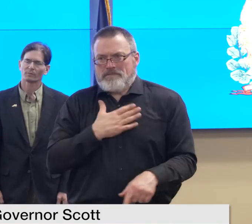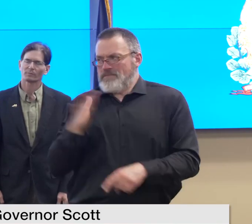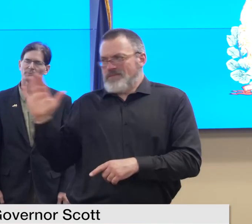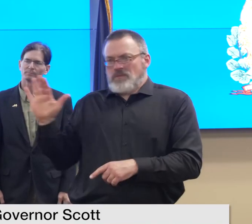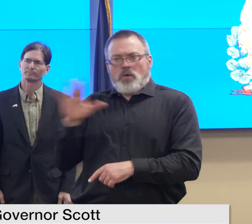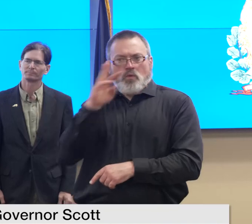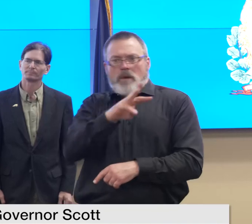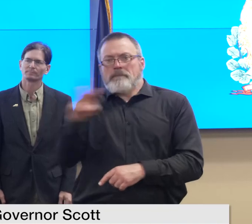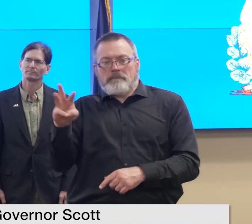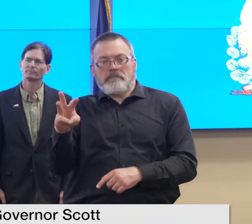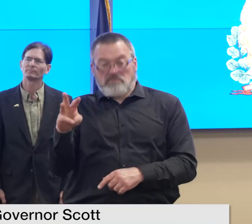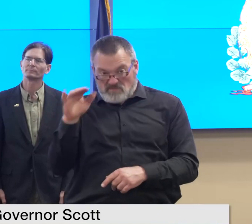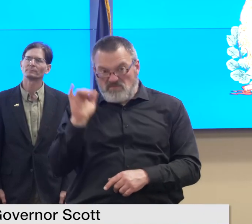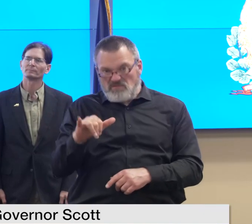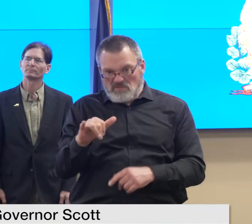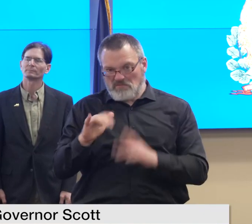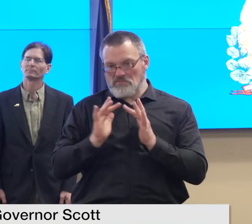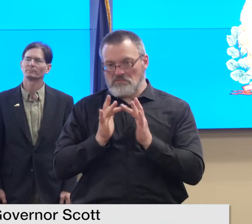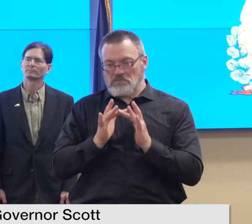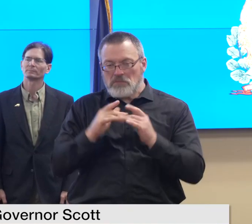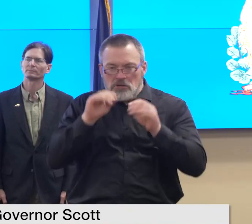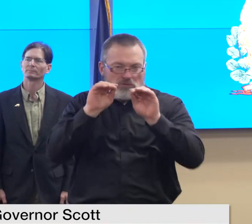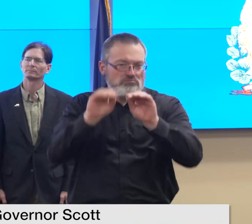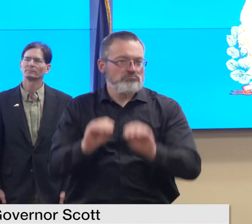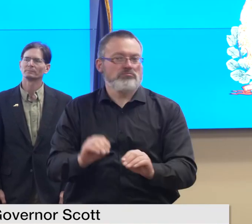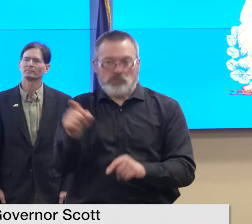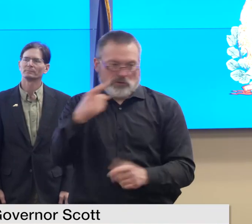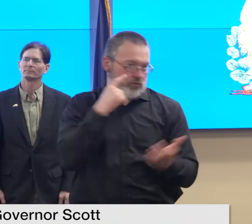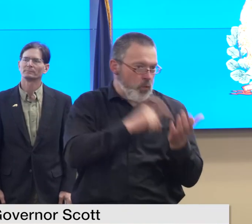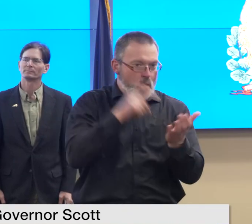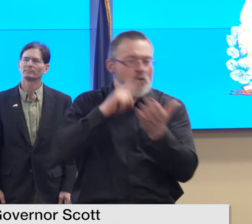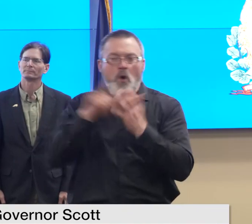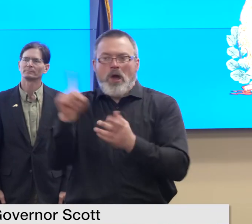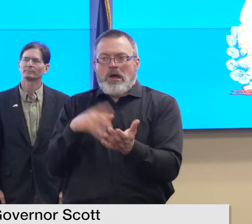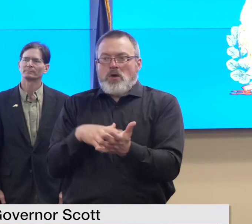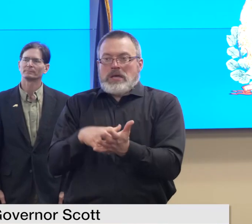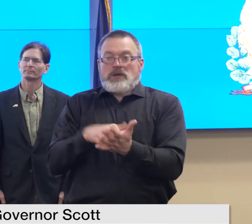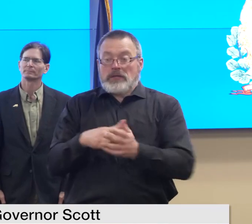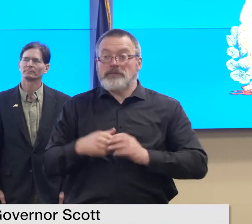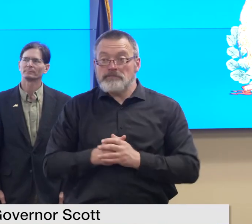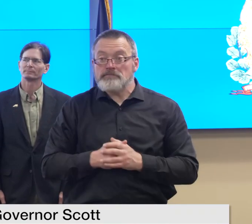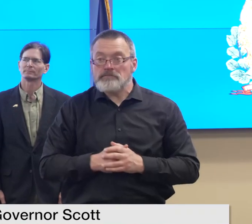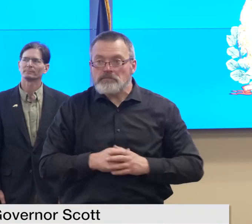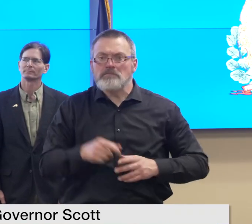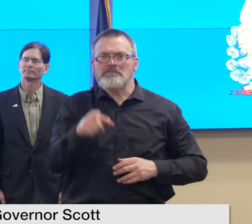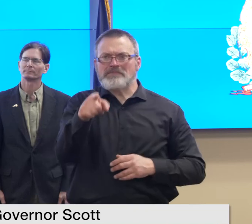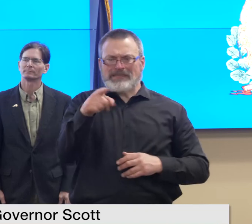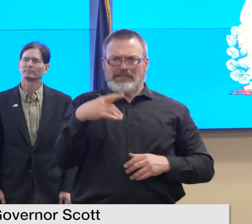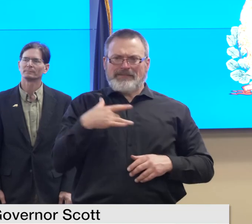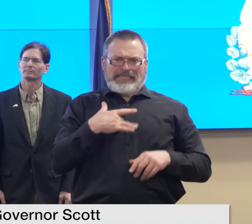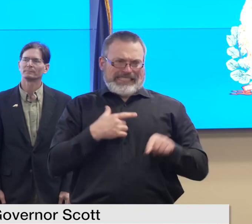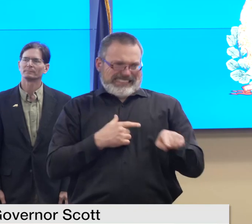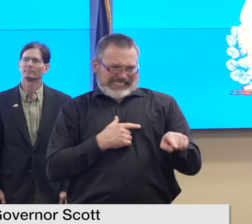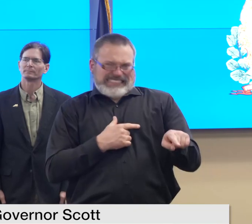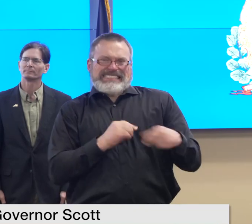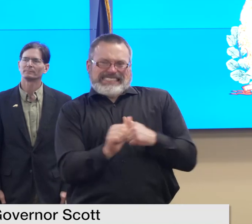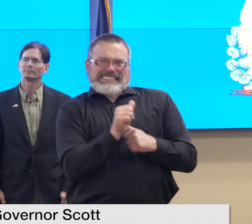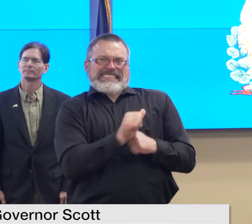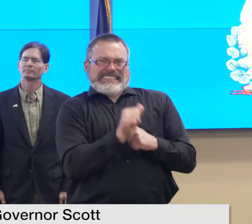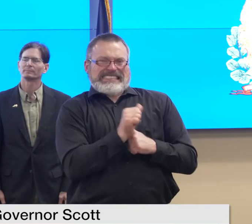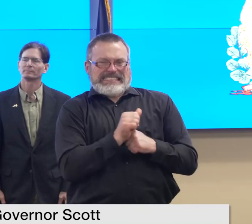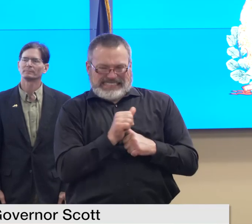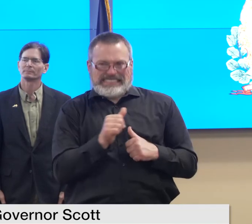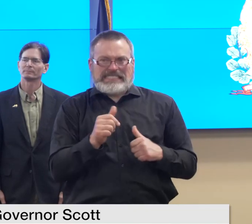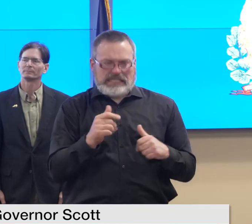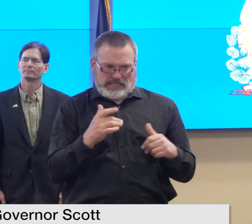that said if you believe a landslide risk or a landslide risk is presenting an imminent